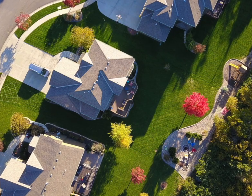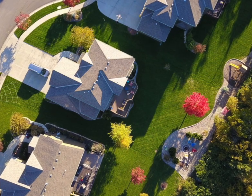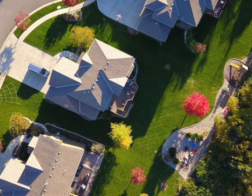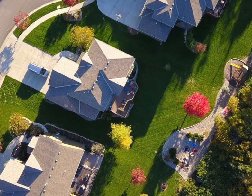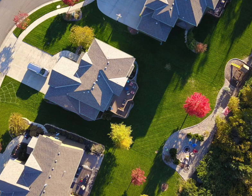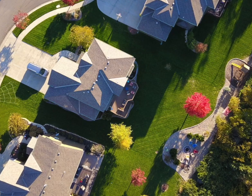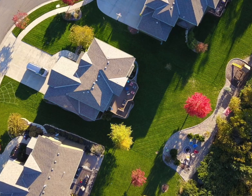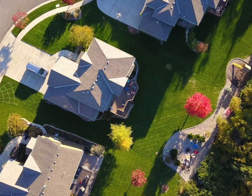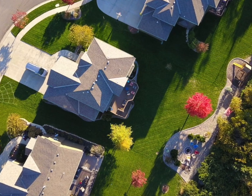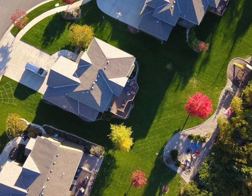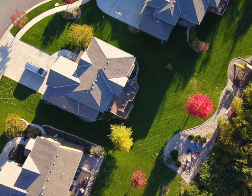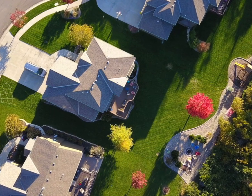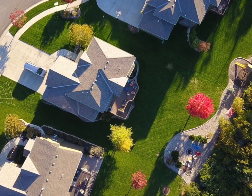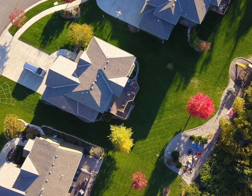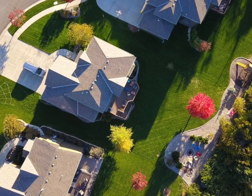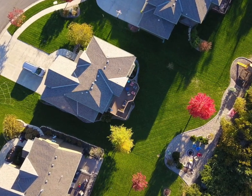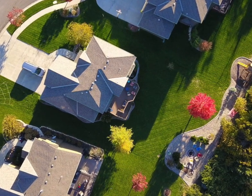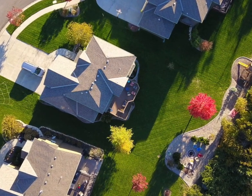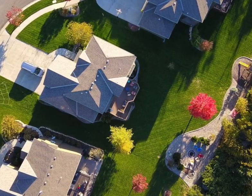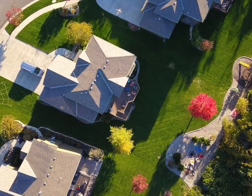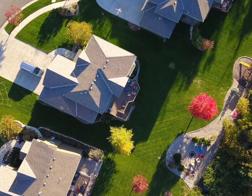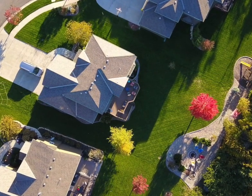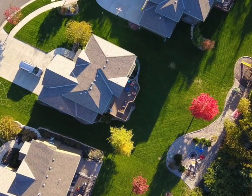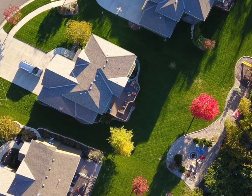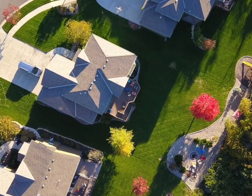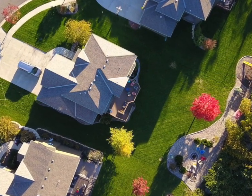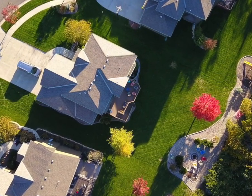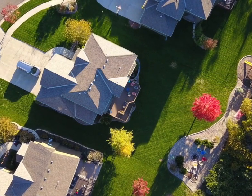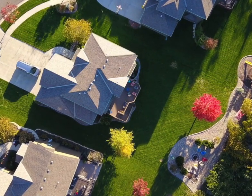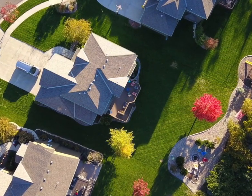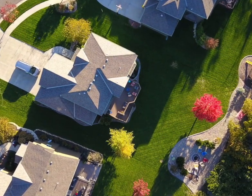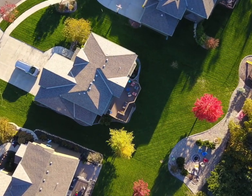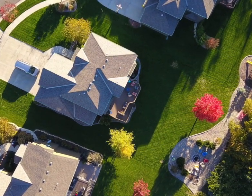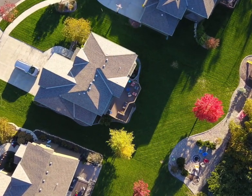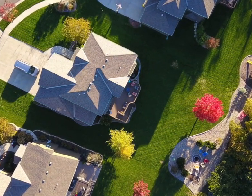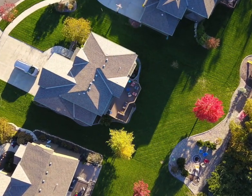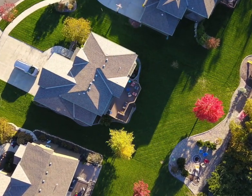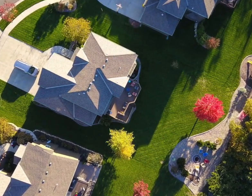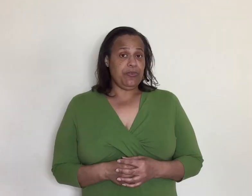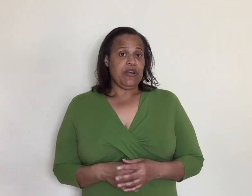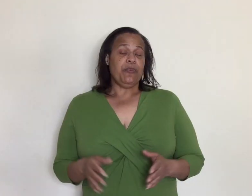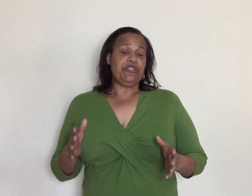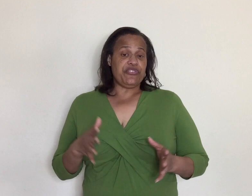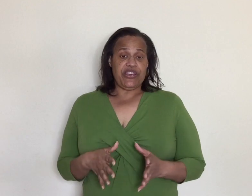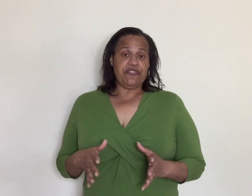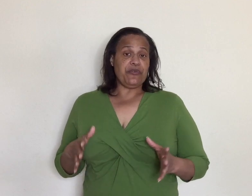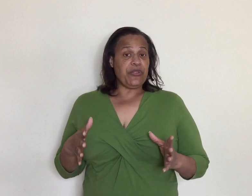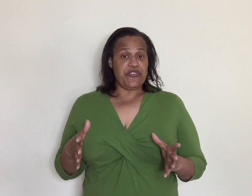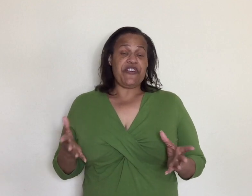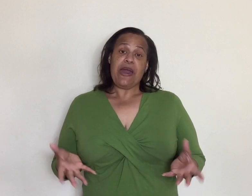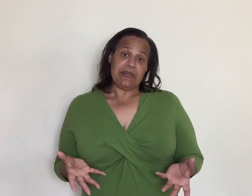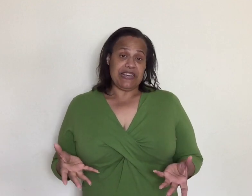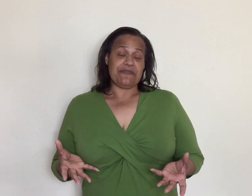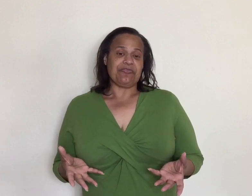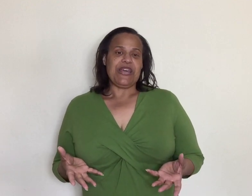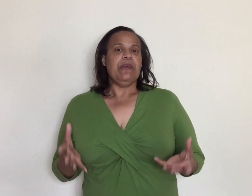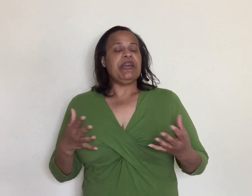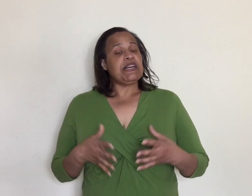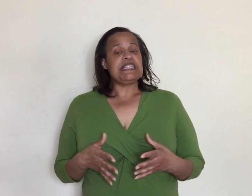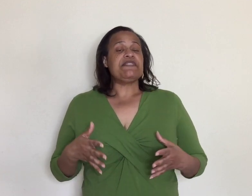these stay home orders or shelter in place and that you're finding something to do with yourself and with your family because it's